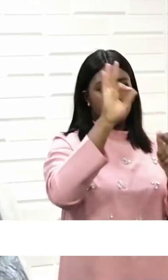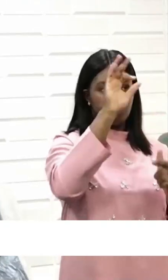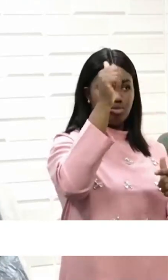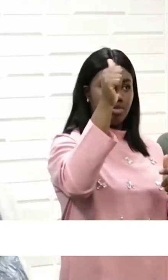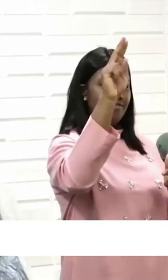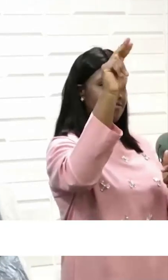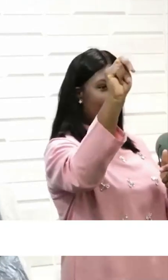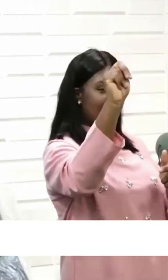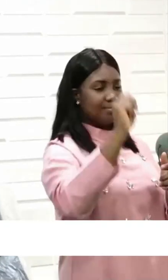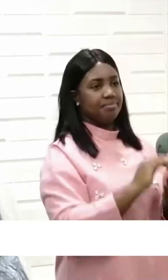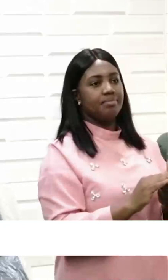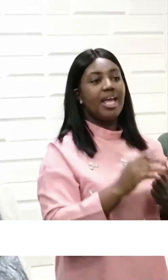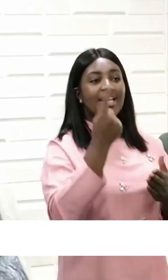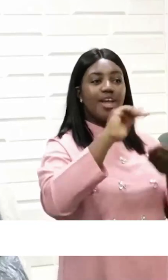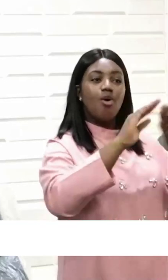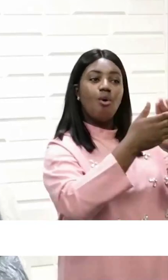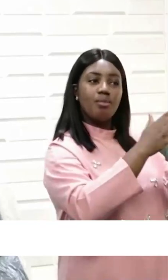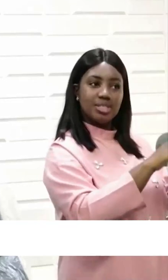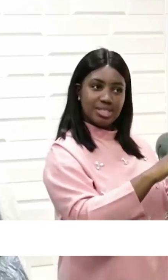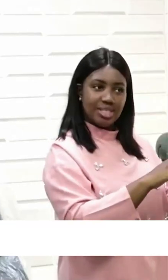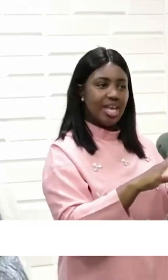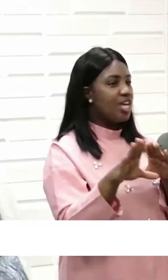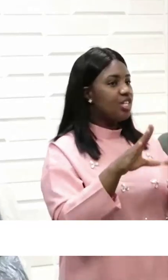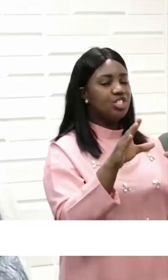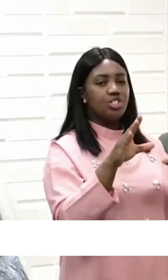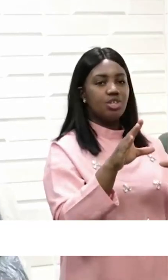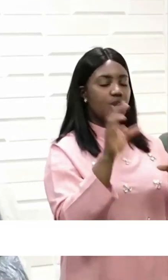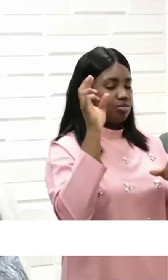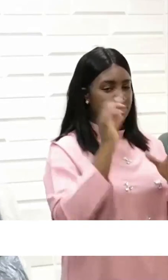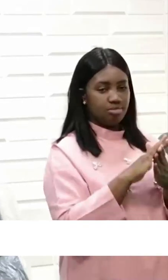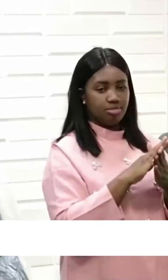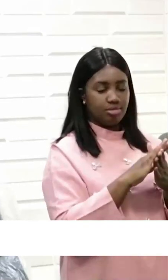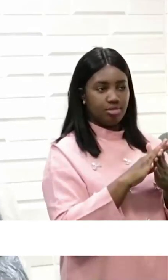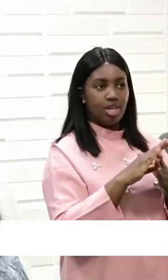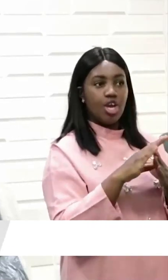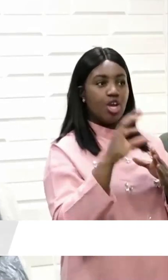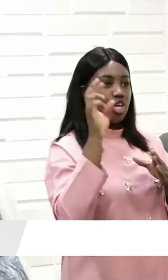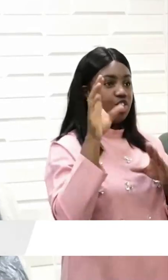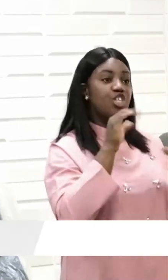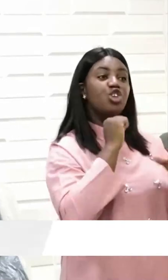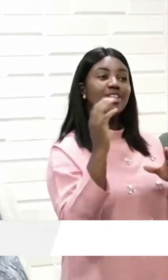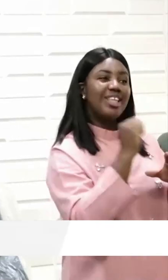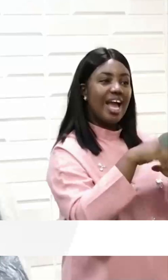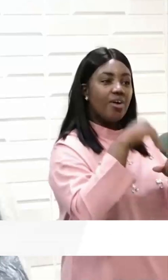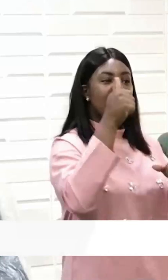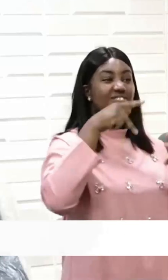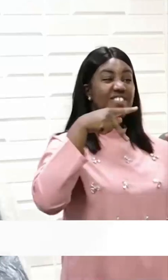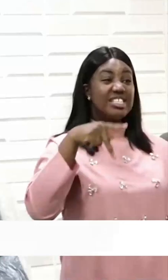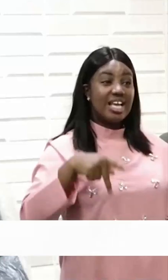The committee has already sent out invitations